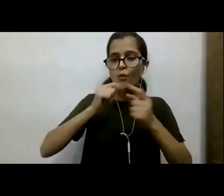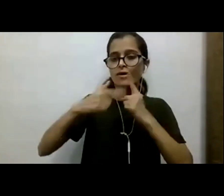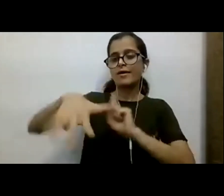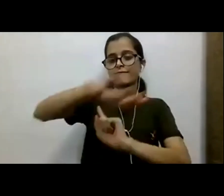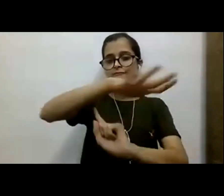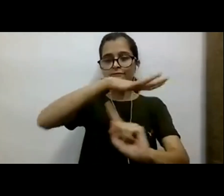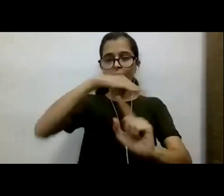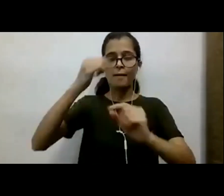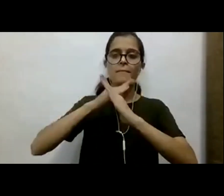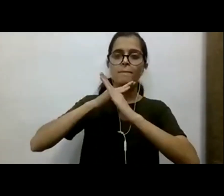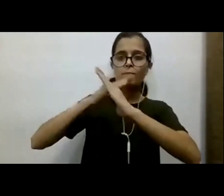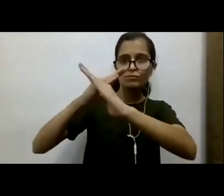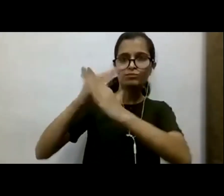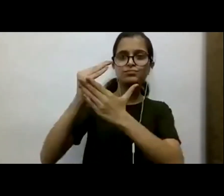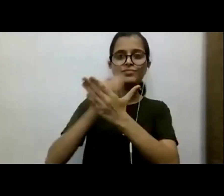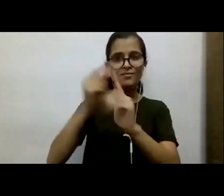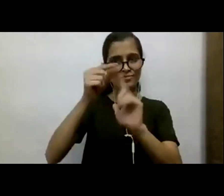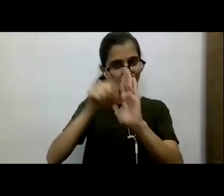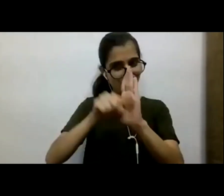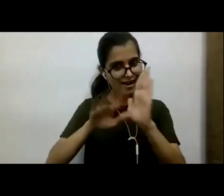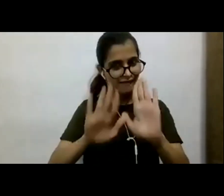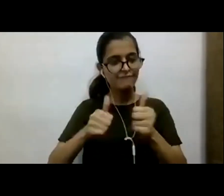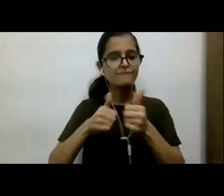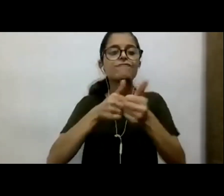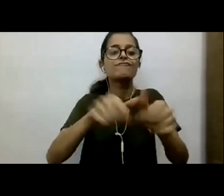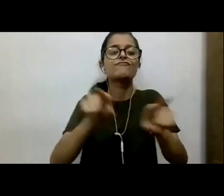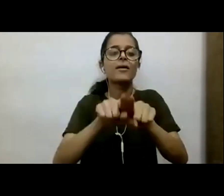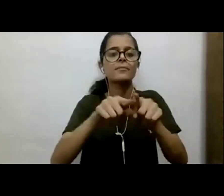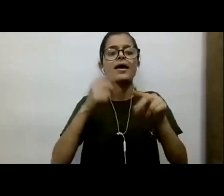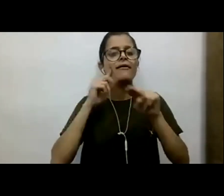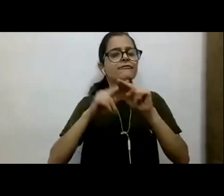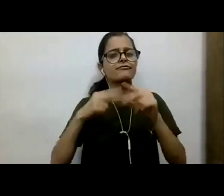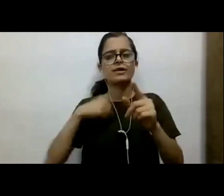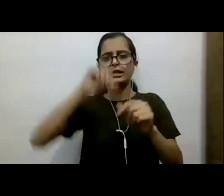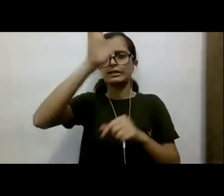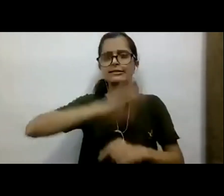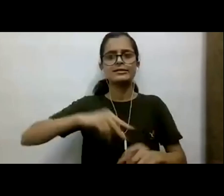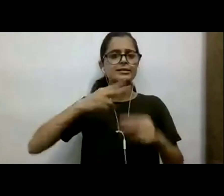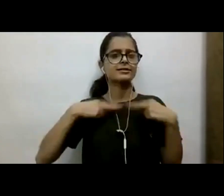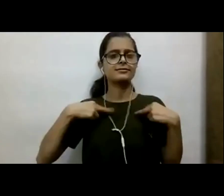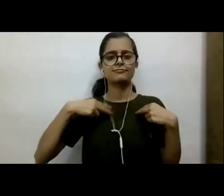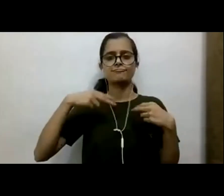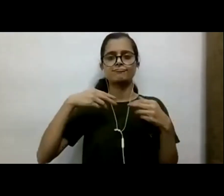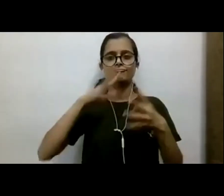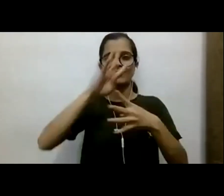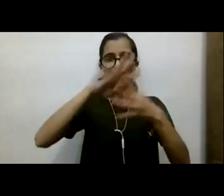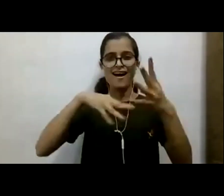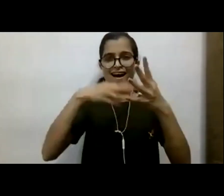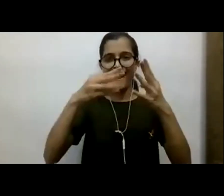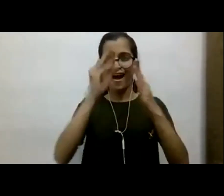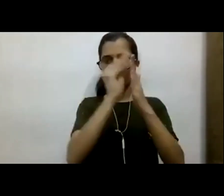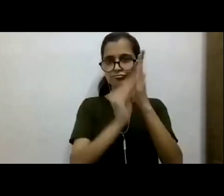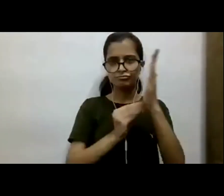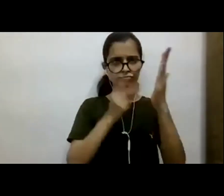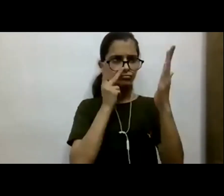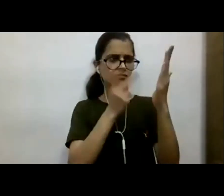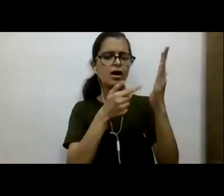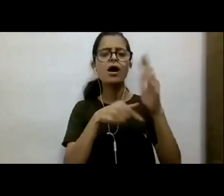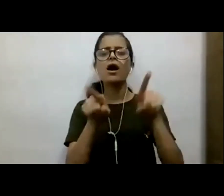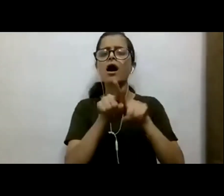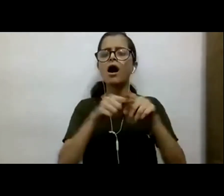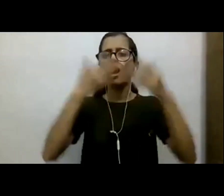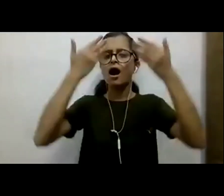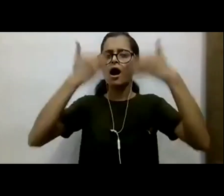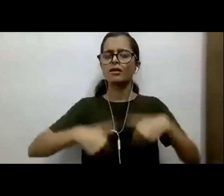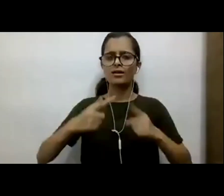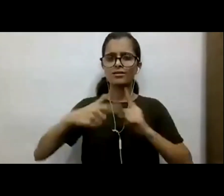In, in, if we look at, you know, the Indian jurisprudence, the right to a healthy environment is not really a fundamental